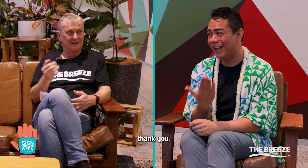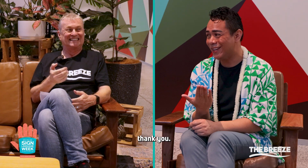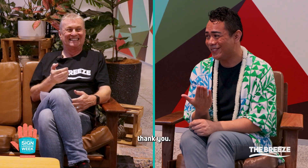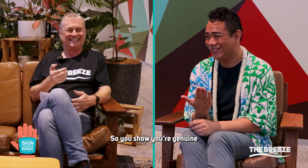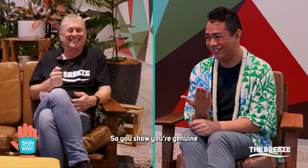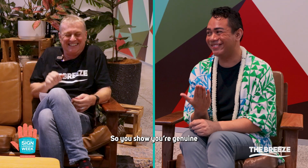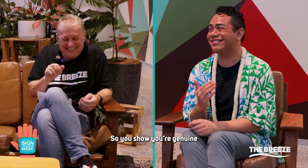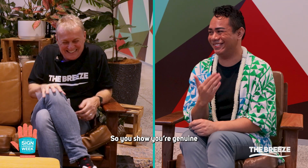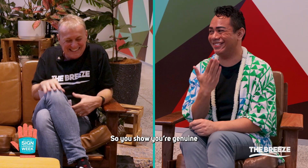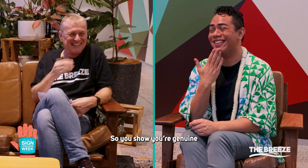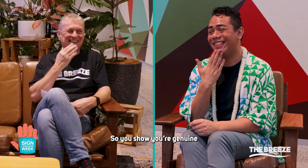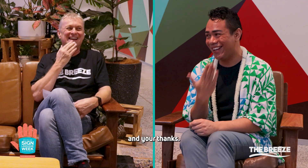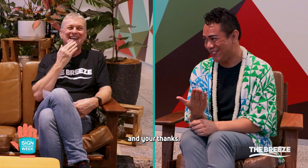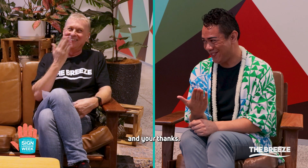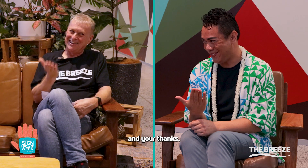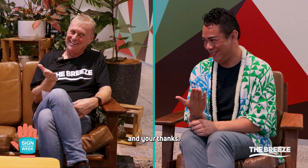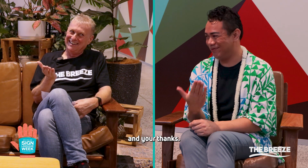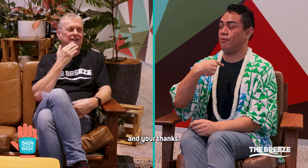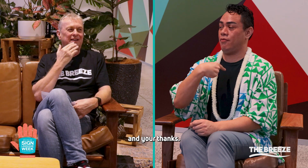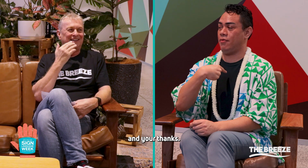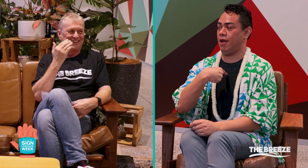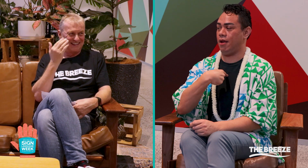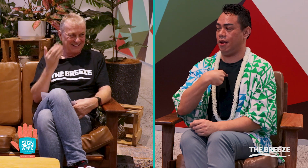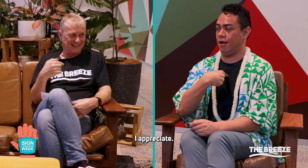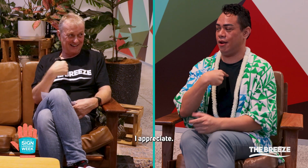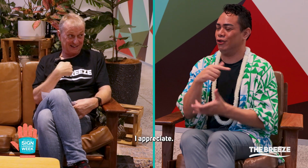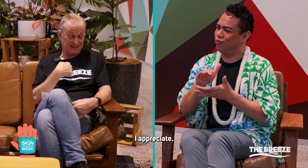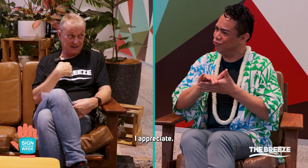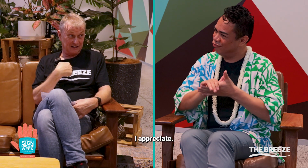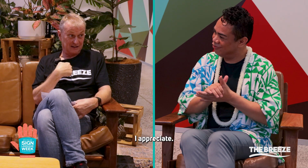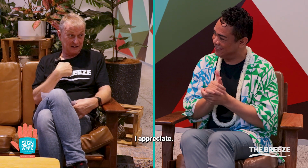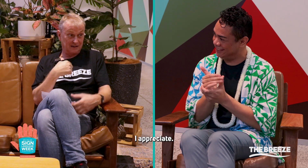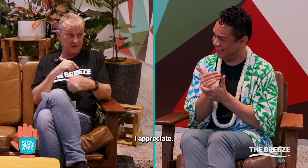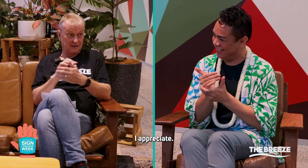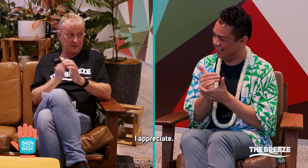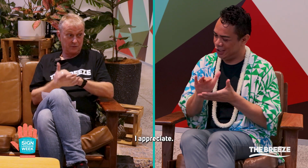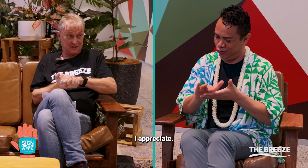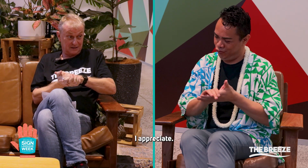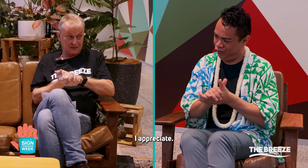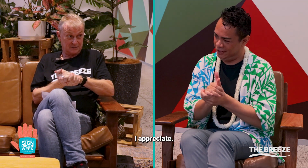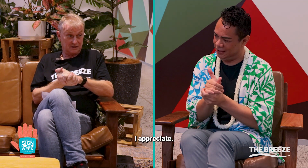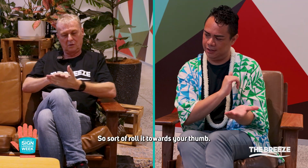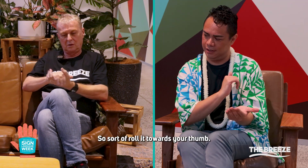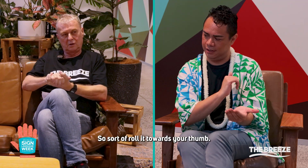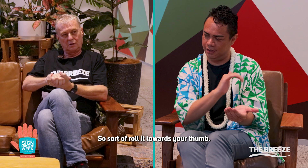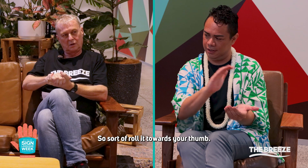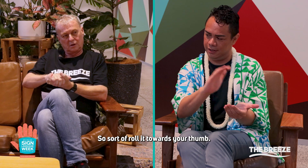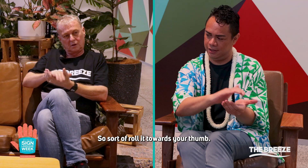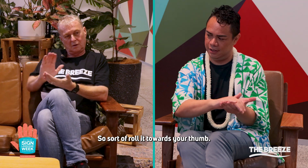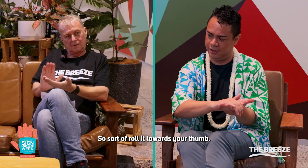thank you so you show your genuine and your thanks. I appreciate. So sort of roll it towards your